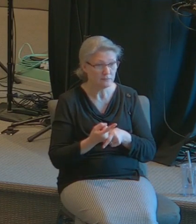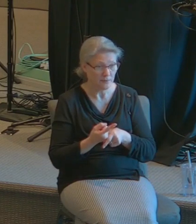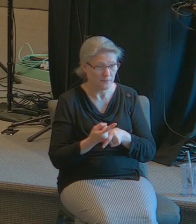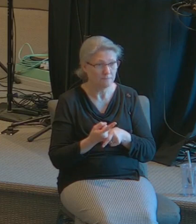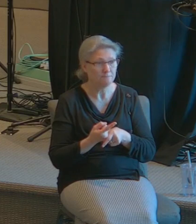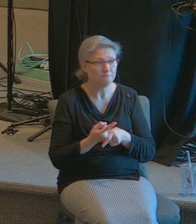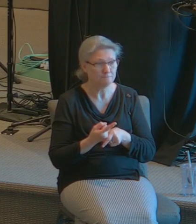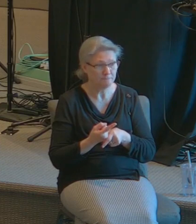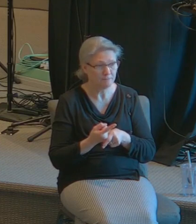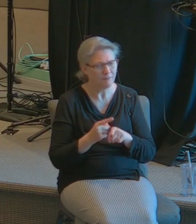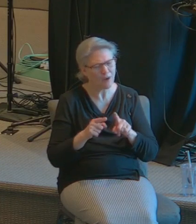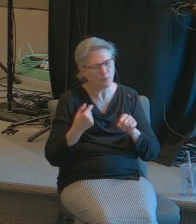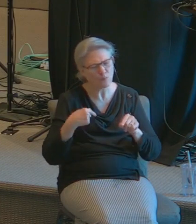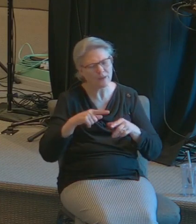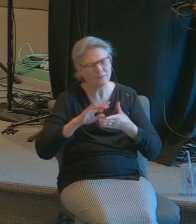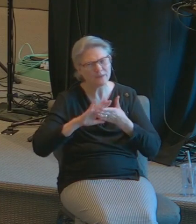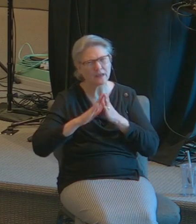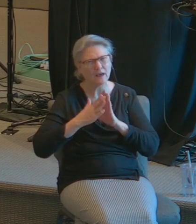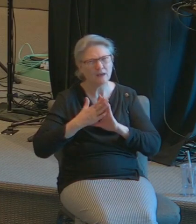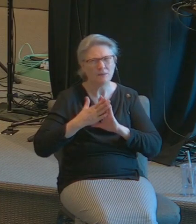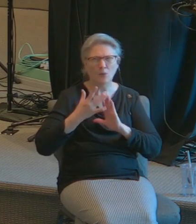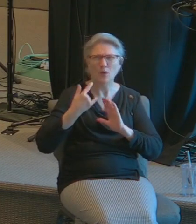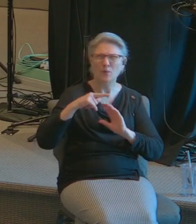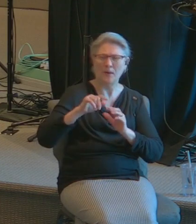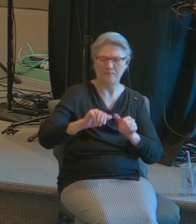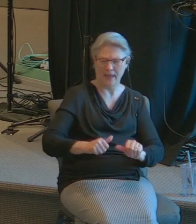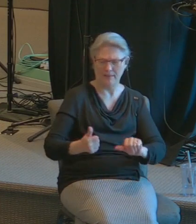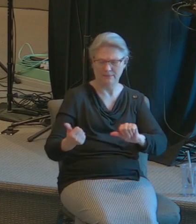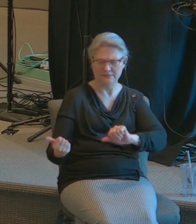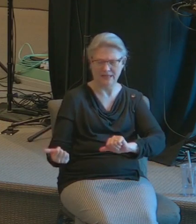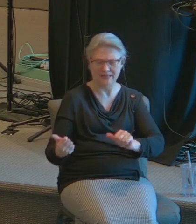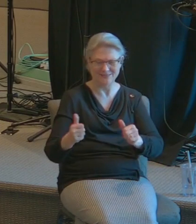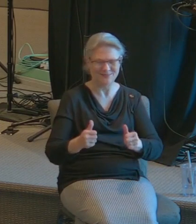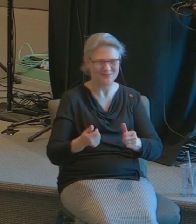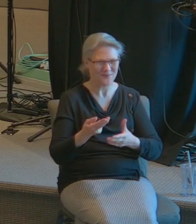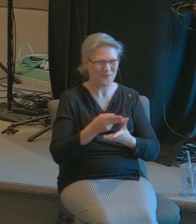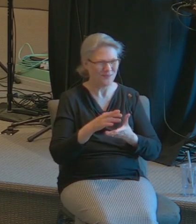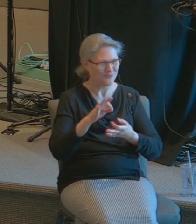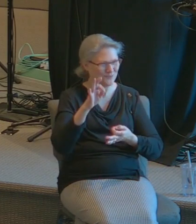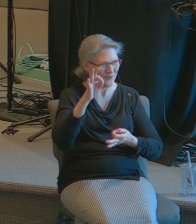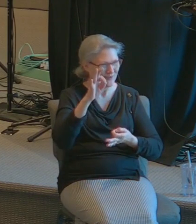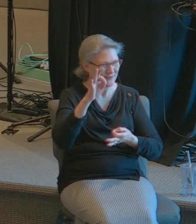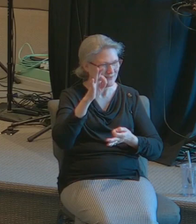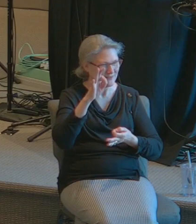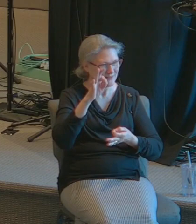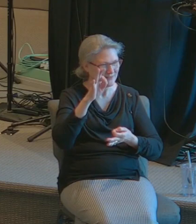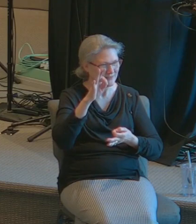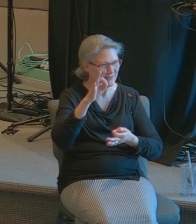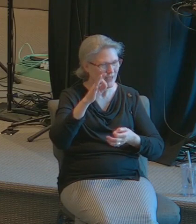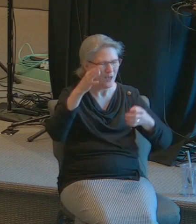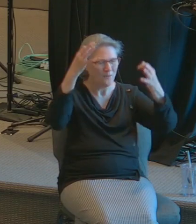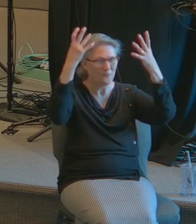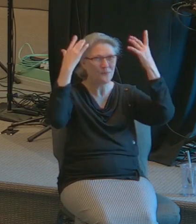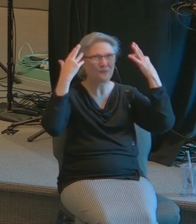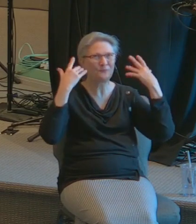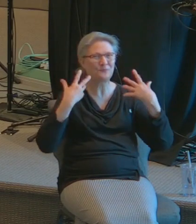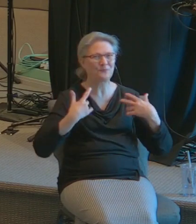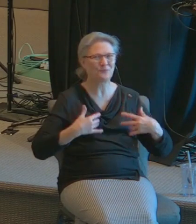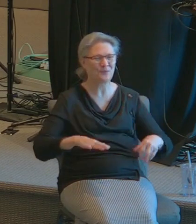but we become when we are baptized in the Holy Spirit we become one